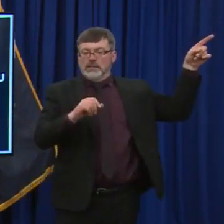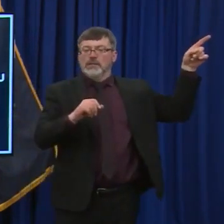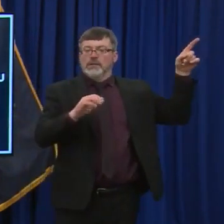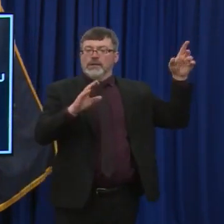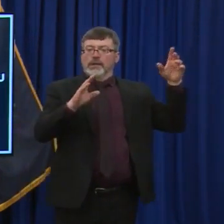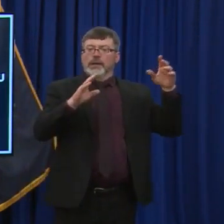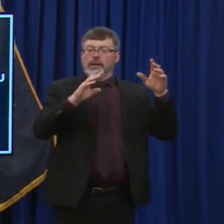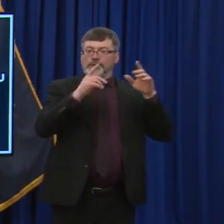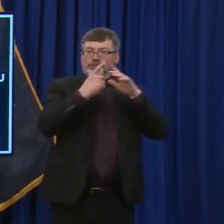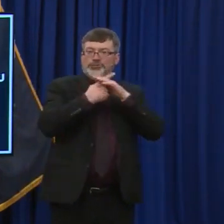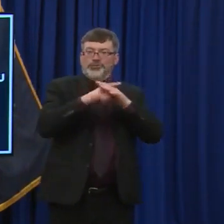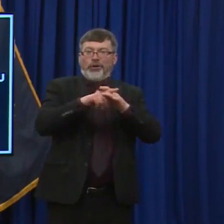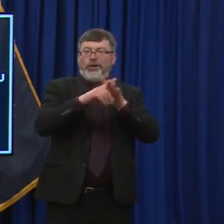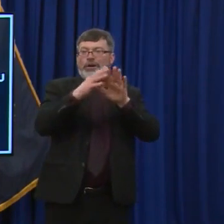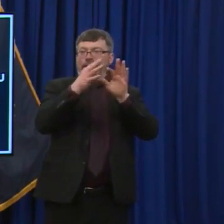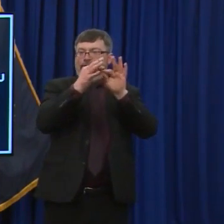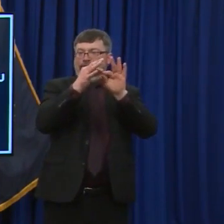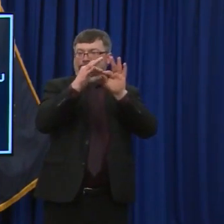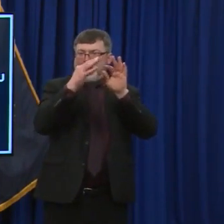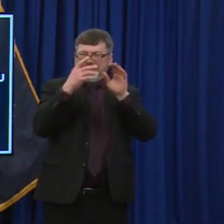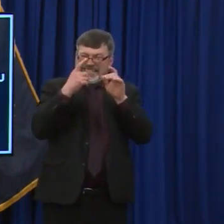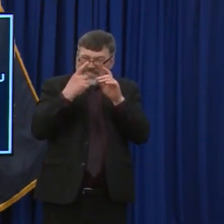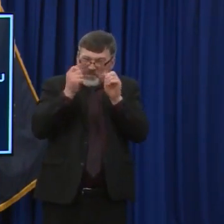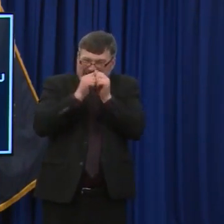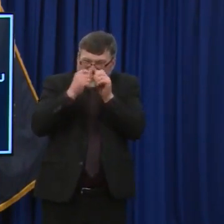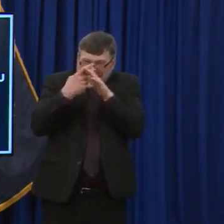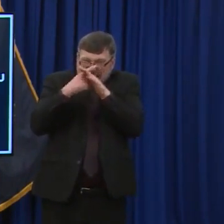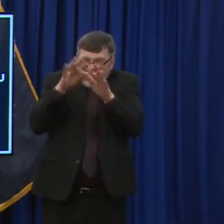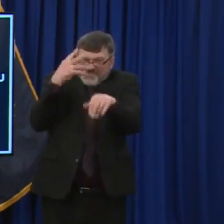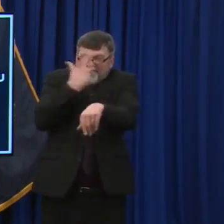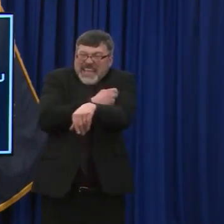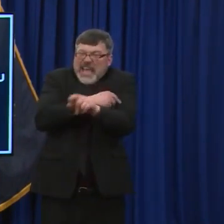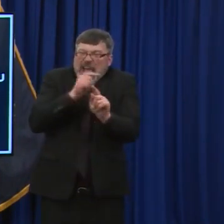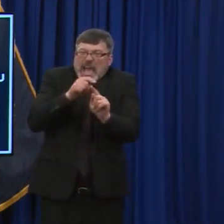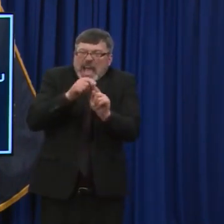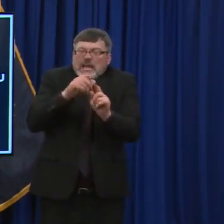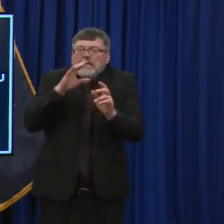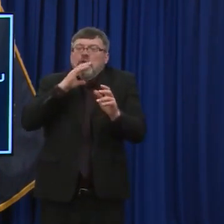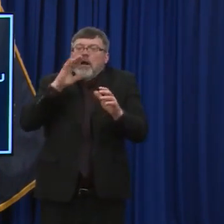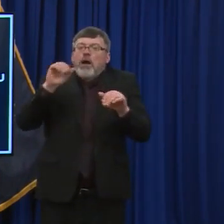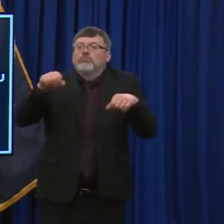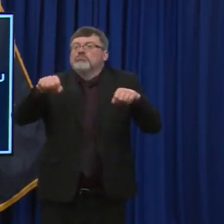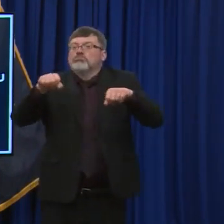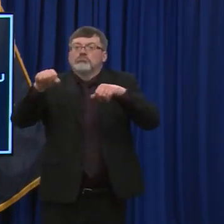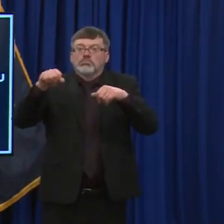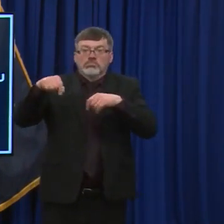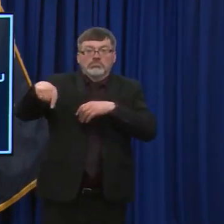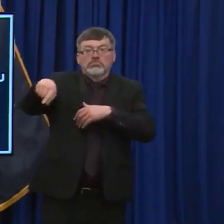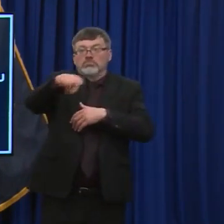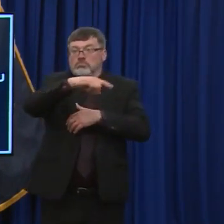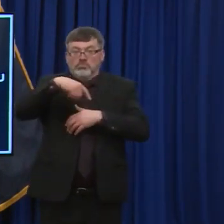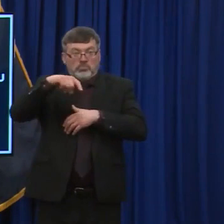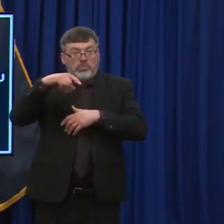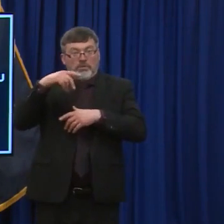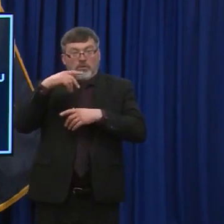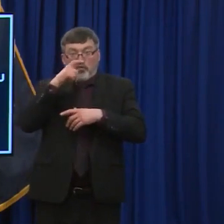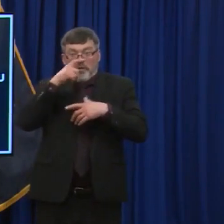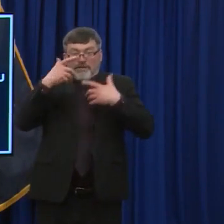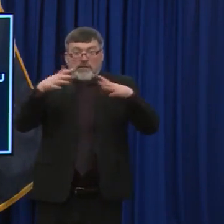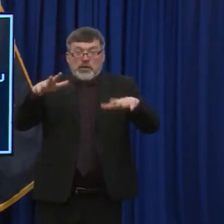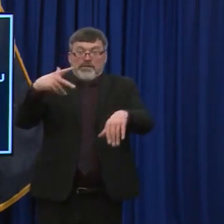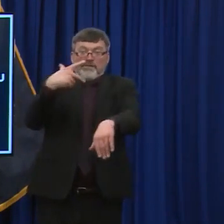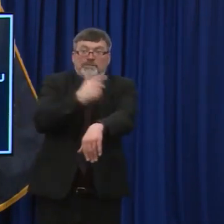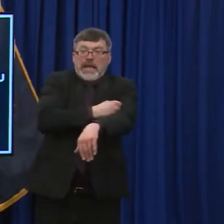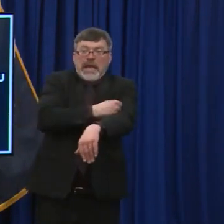where the initial recommendation from the CDC was that people that are fully vaccinated, um, do not need to quarantine